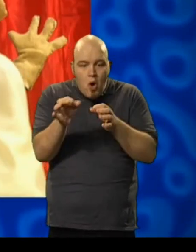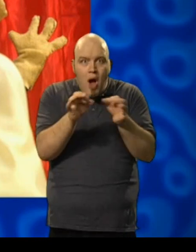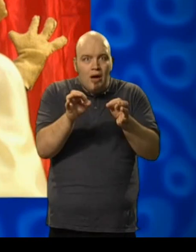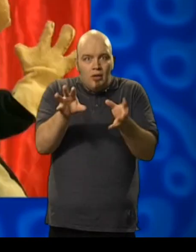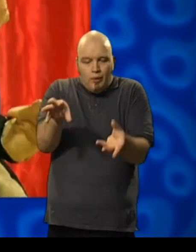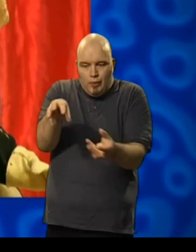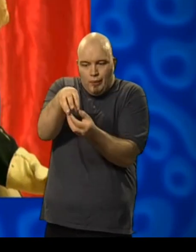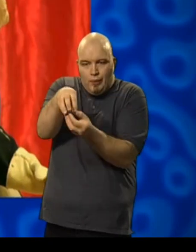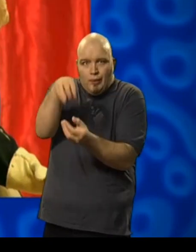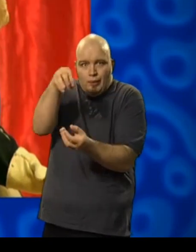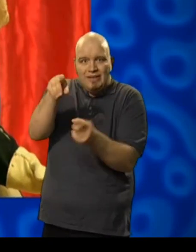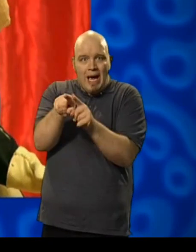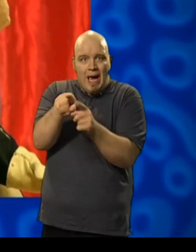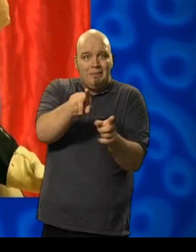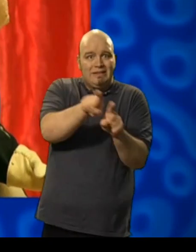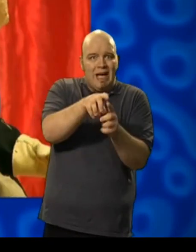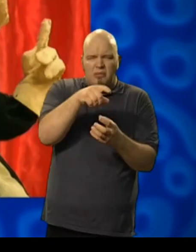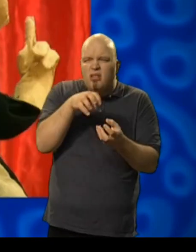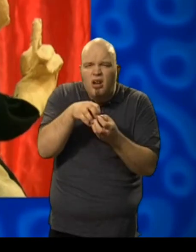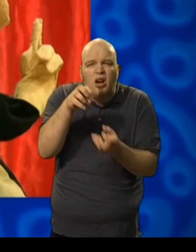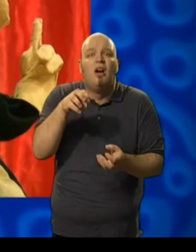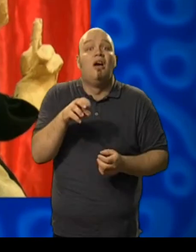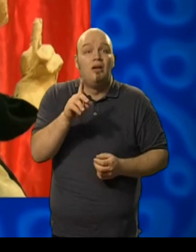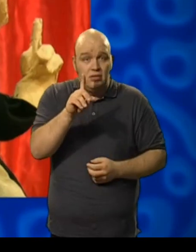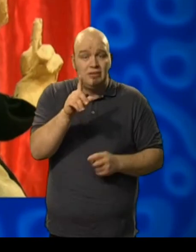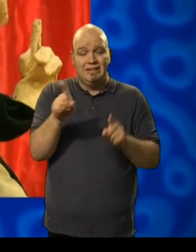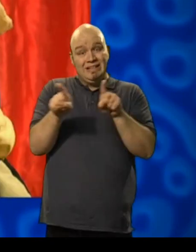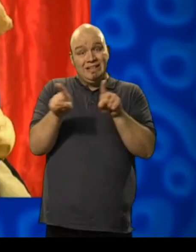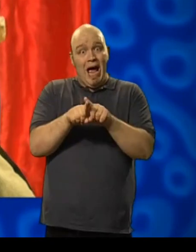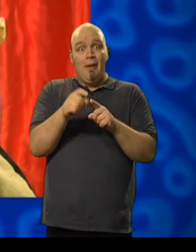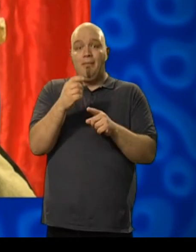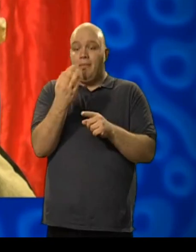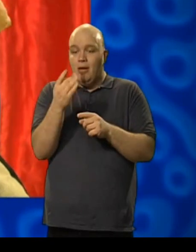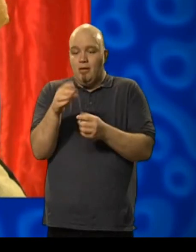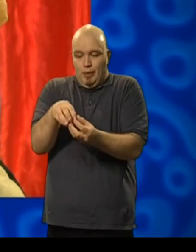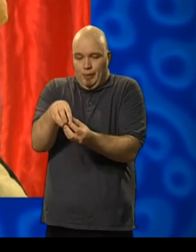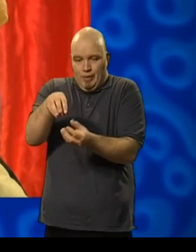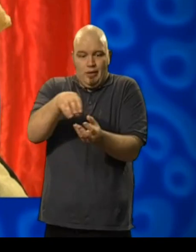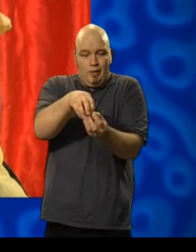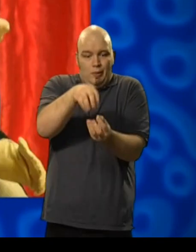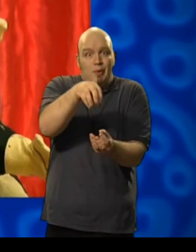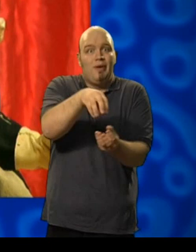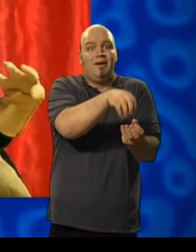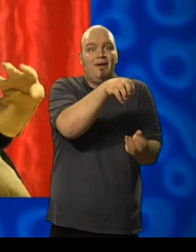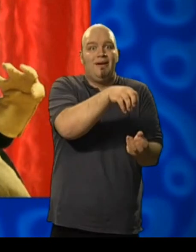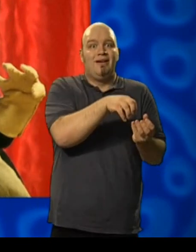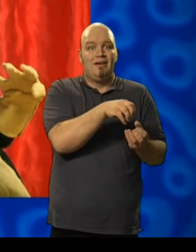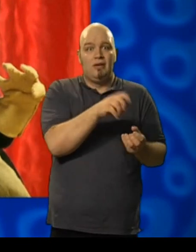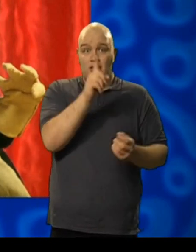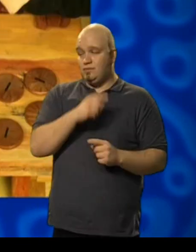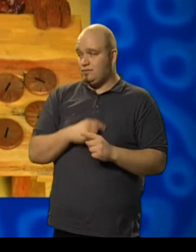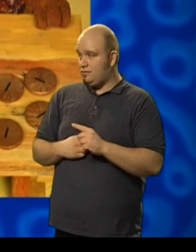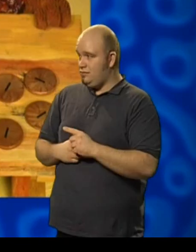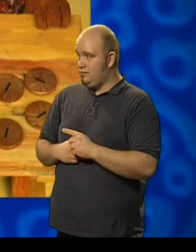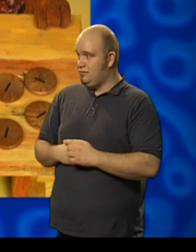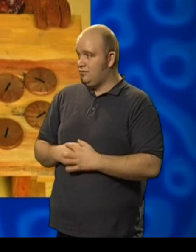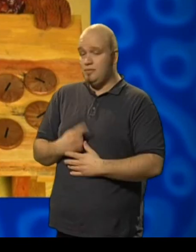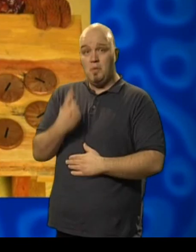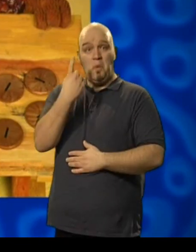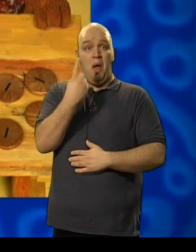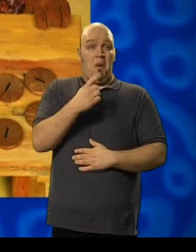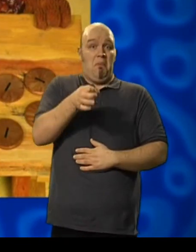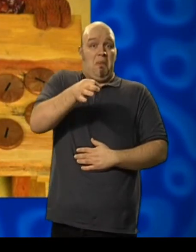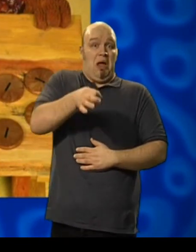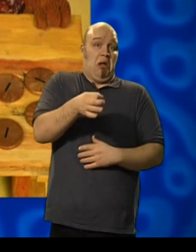Piles? Yes. Piles of the same types of coin. Here, there is only one pound coin to start with. And